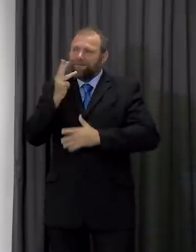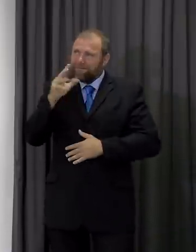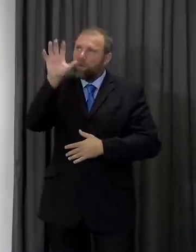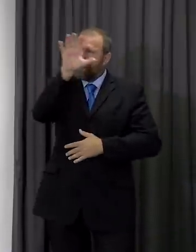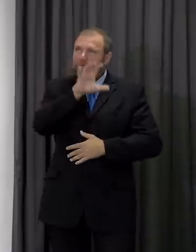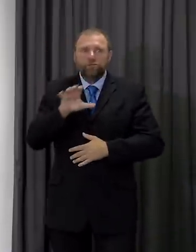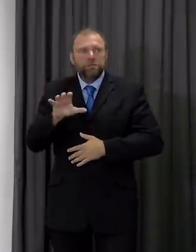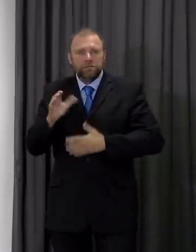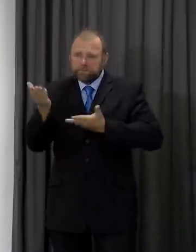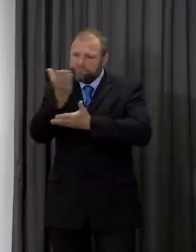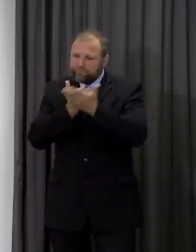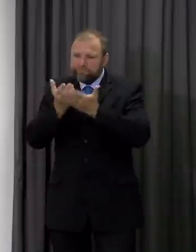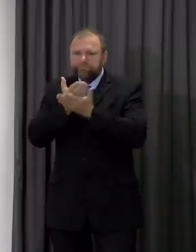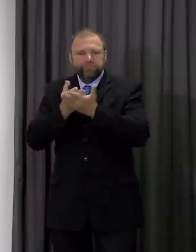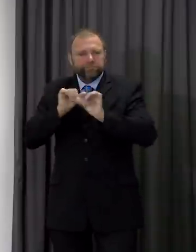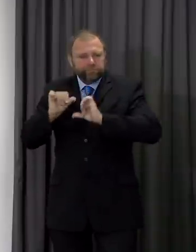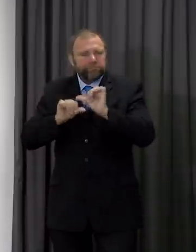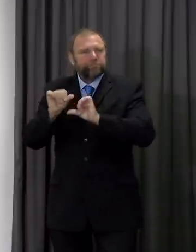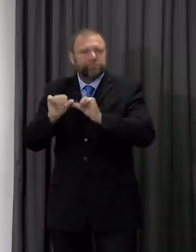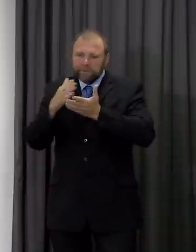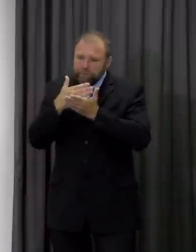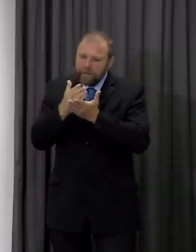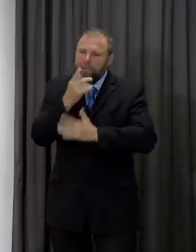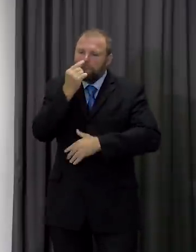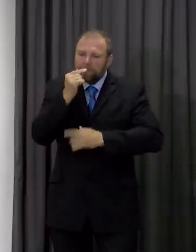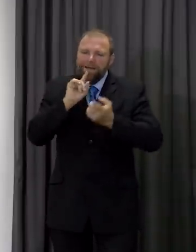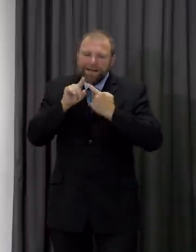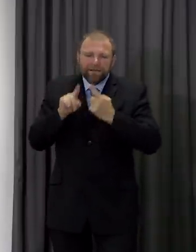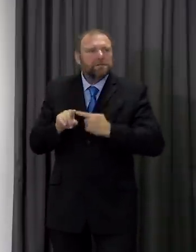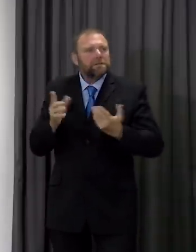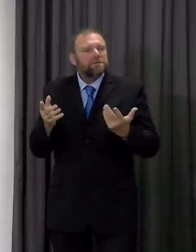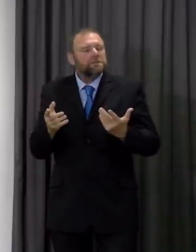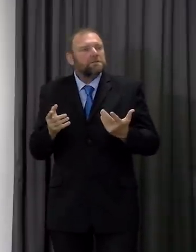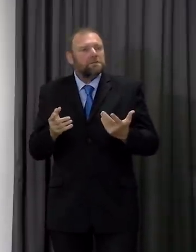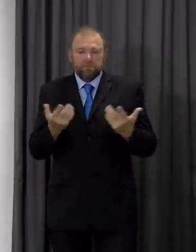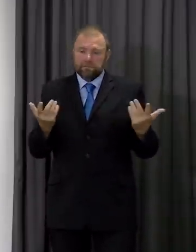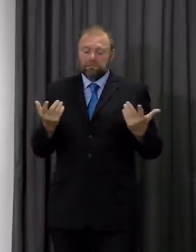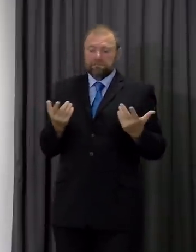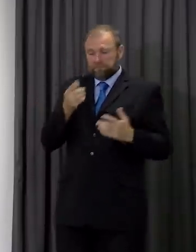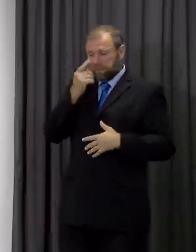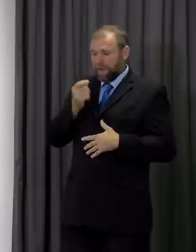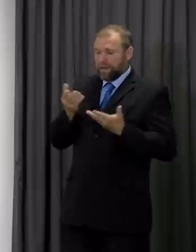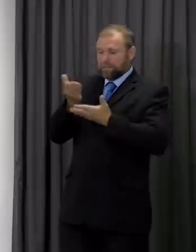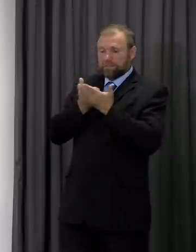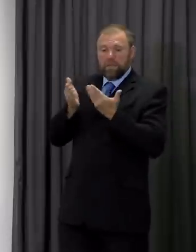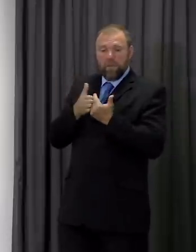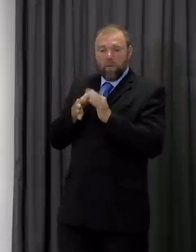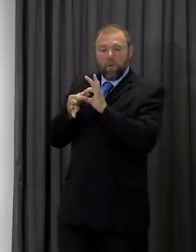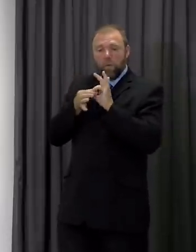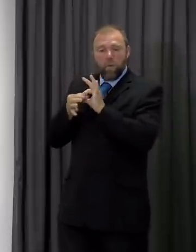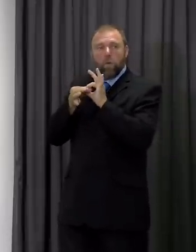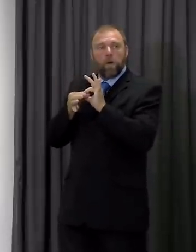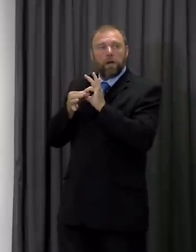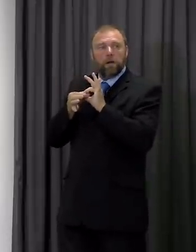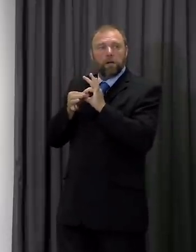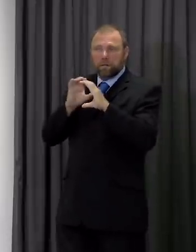information and intelligence to share possible answers to the challenges we face and then to be able to have a more unified communication message